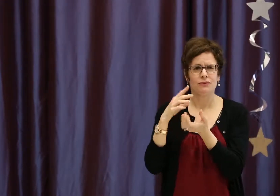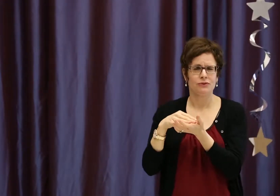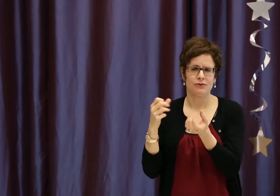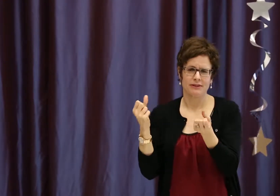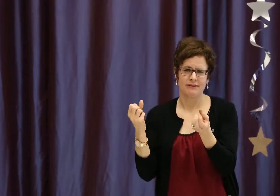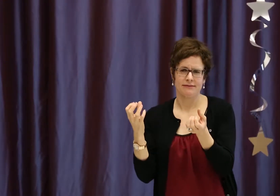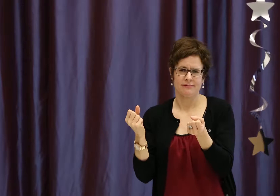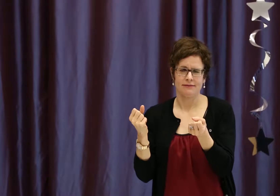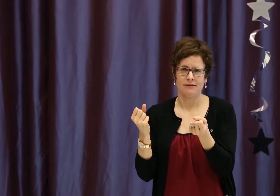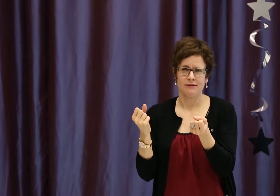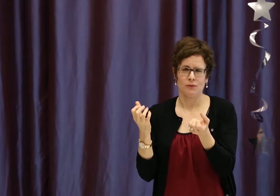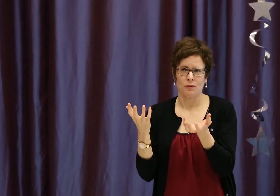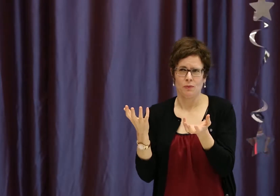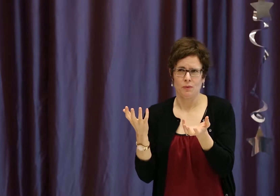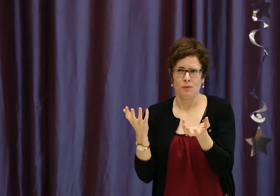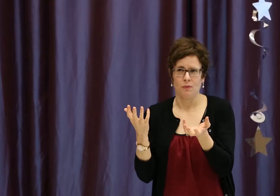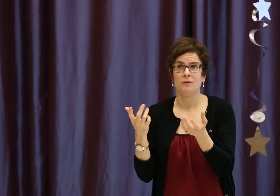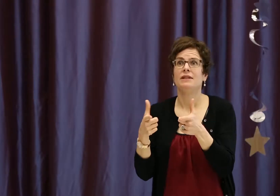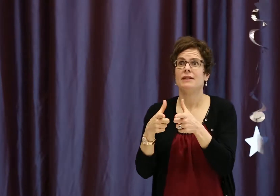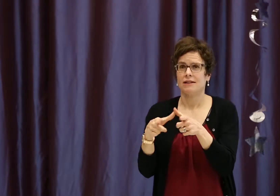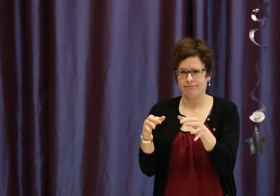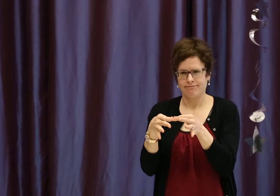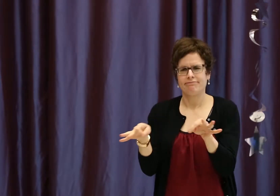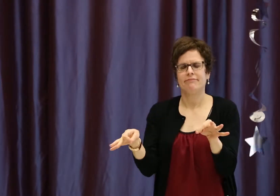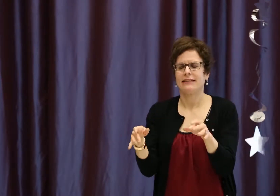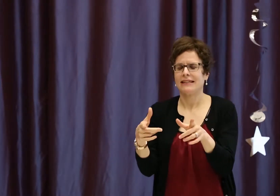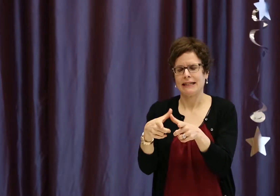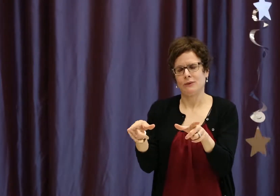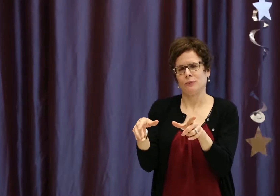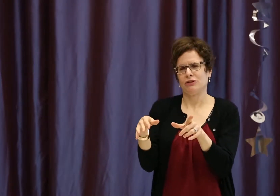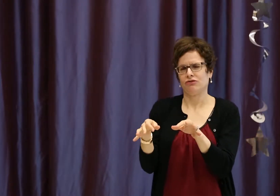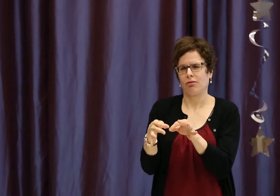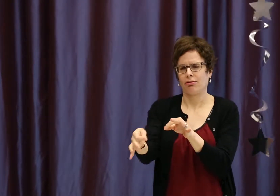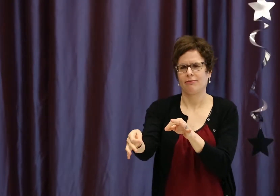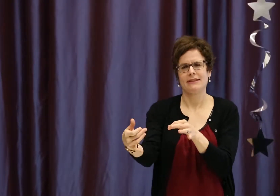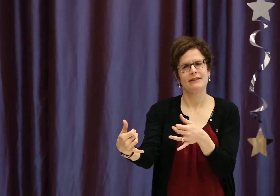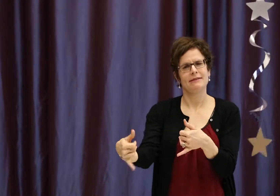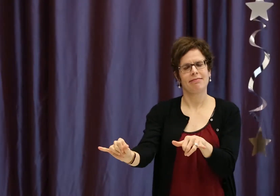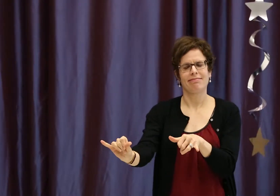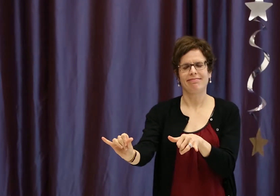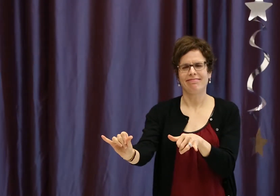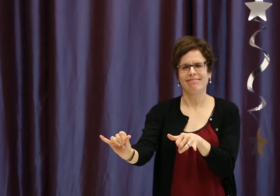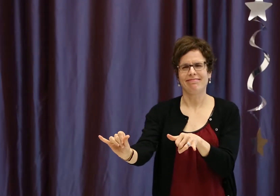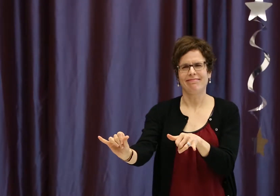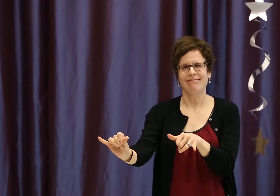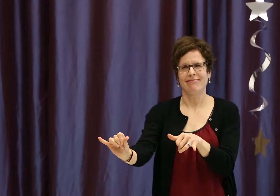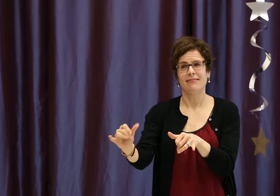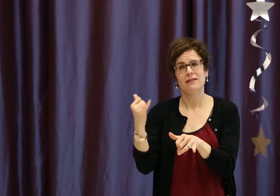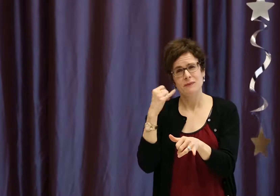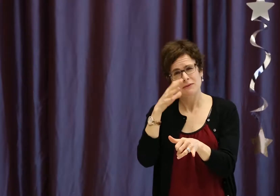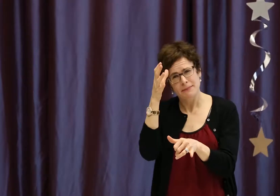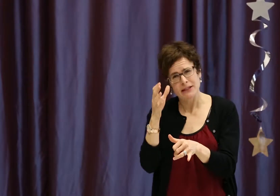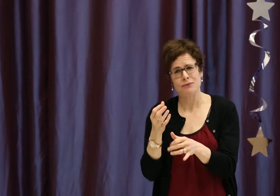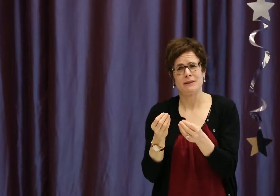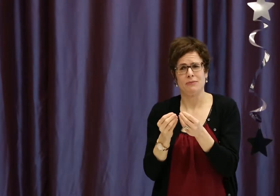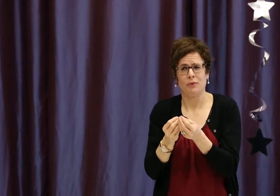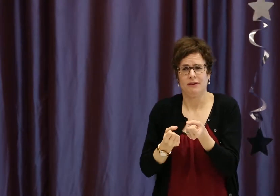Parents to date have not had any support in their learning of a sign language. And their children still have a language delay.